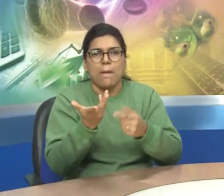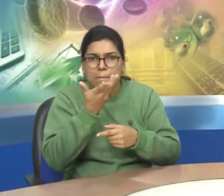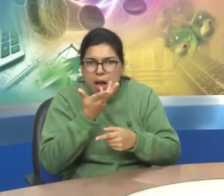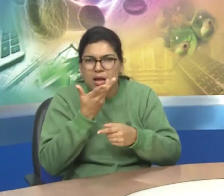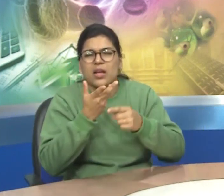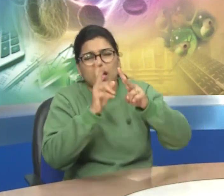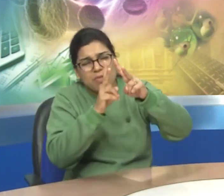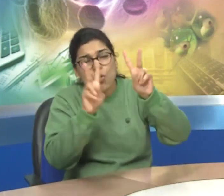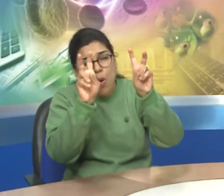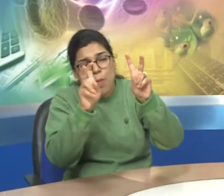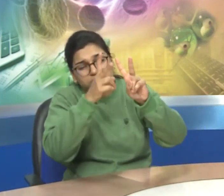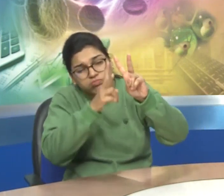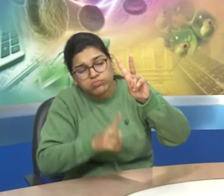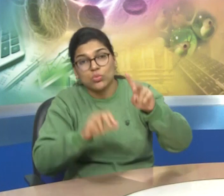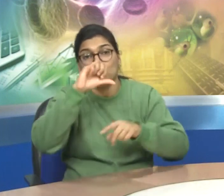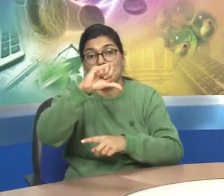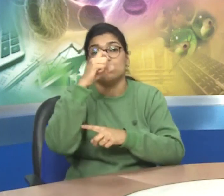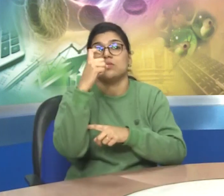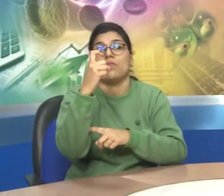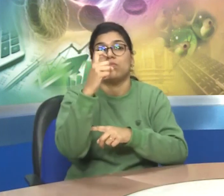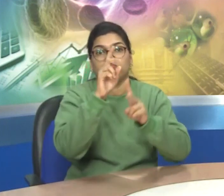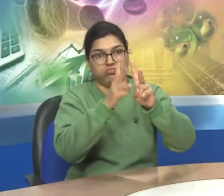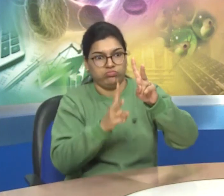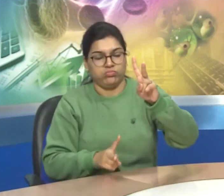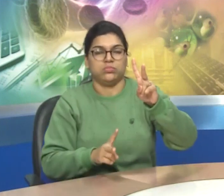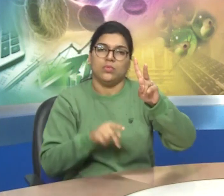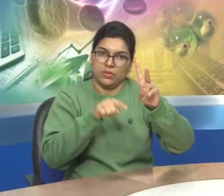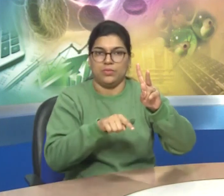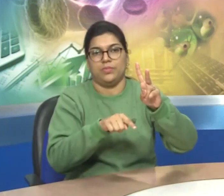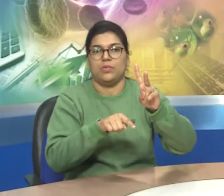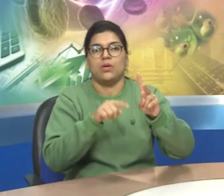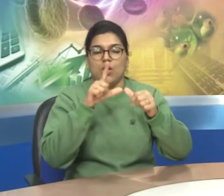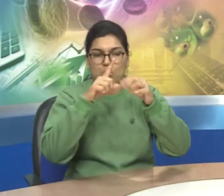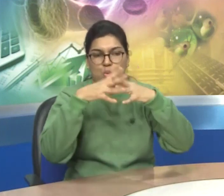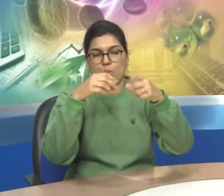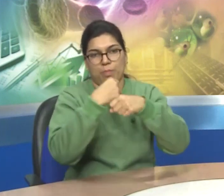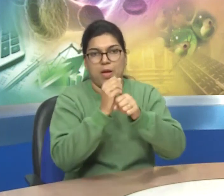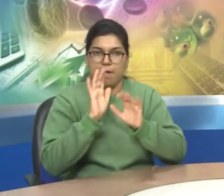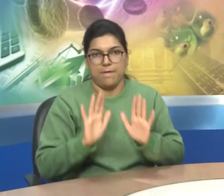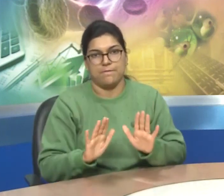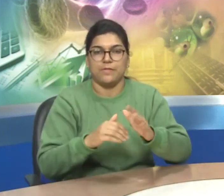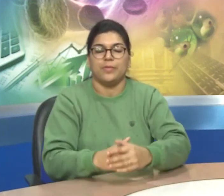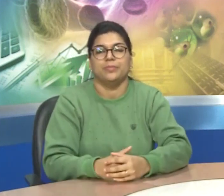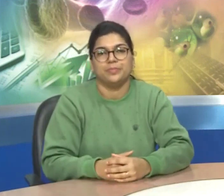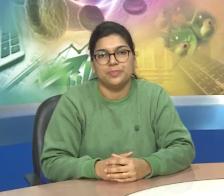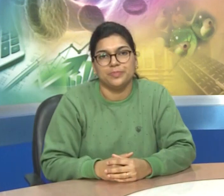can be make these are all different subjects on which we can make different laws